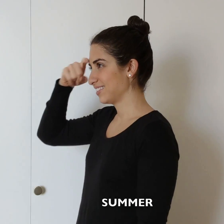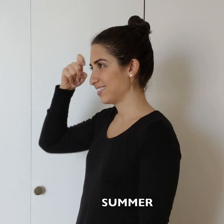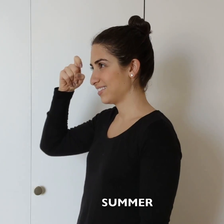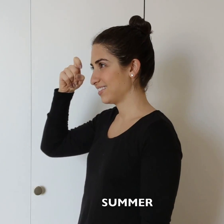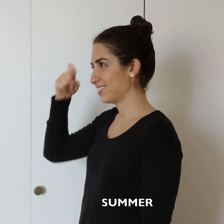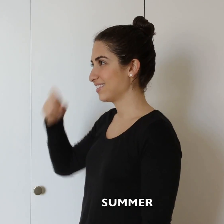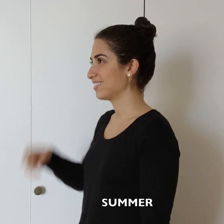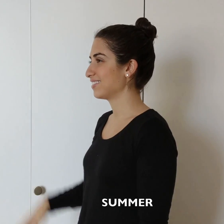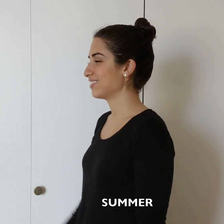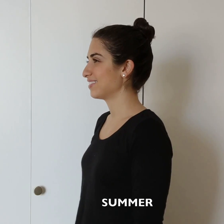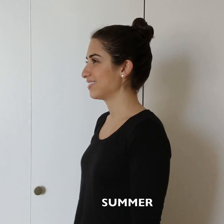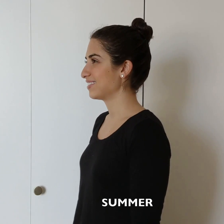SUMMER.